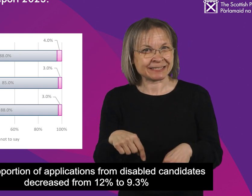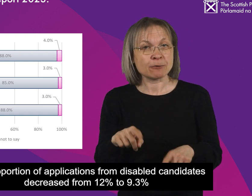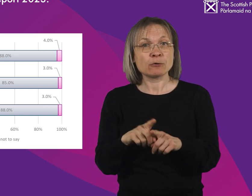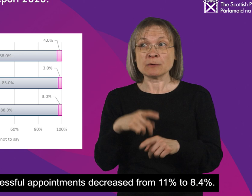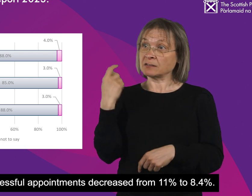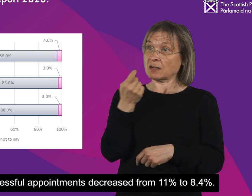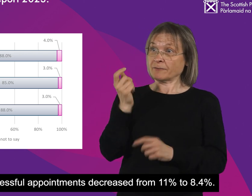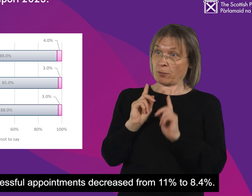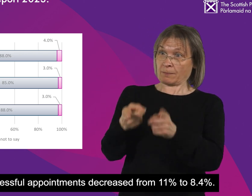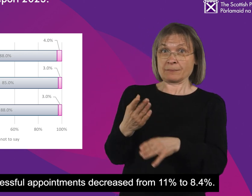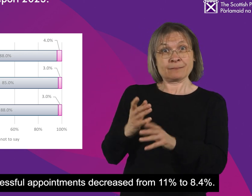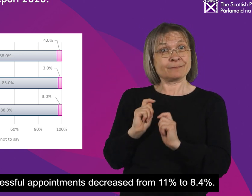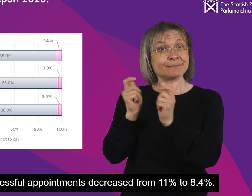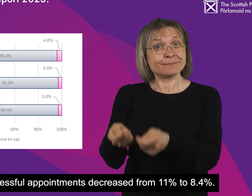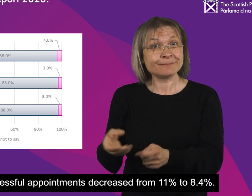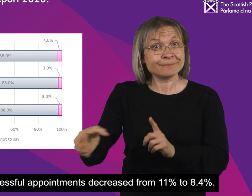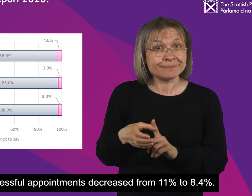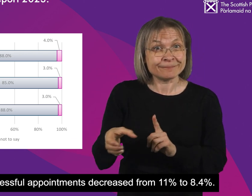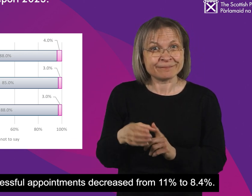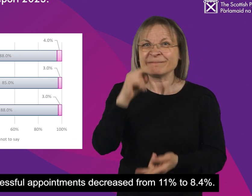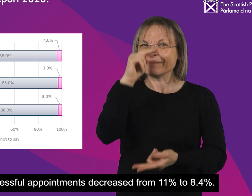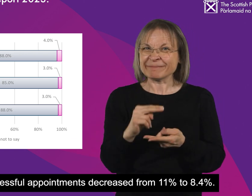appointments decreased from 11% to 8.4%.